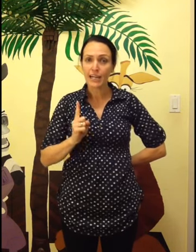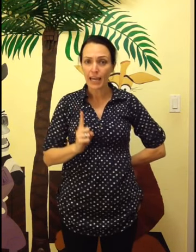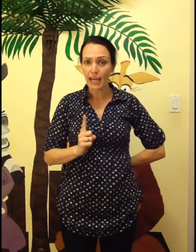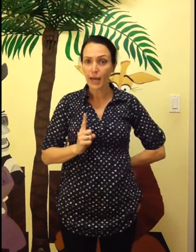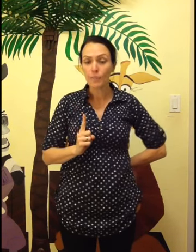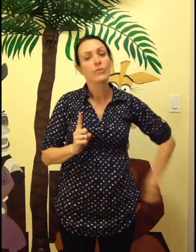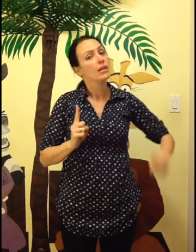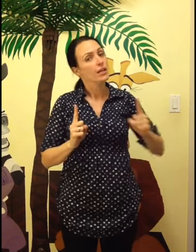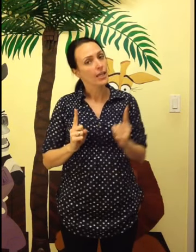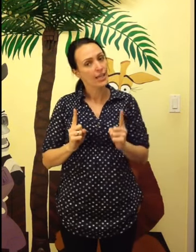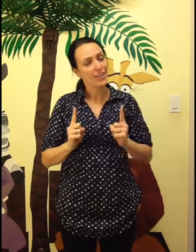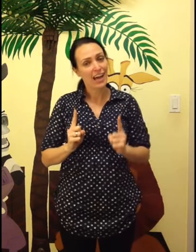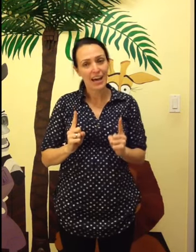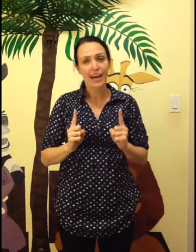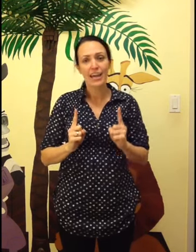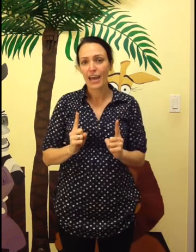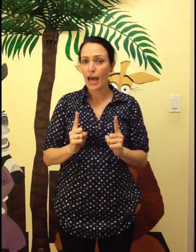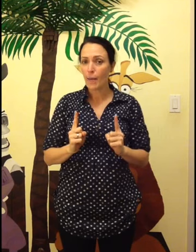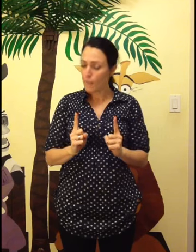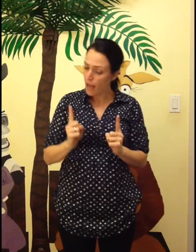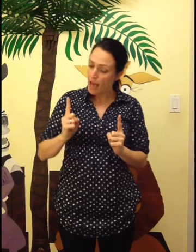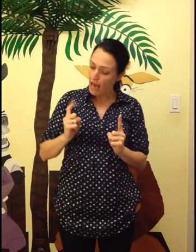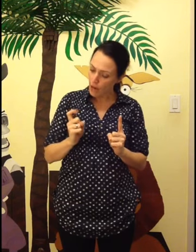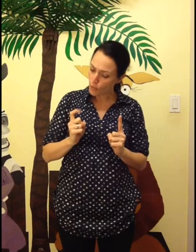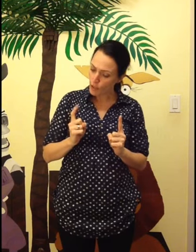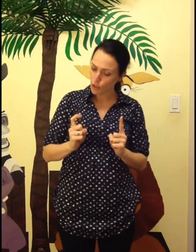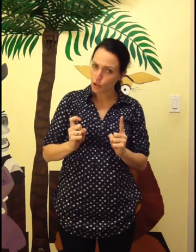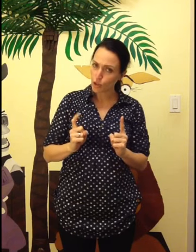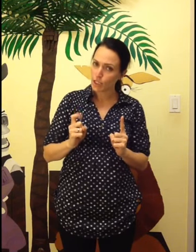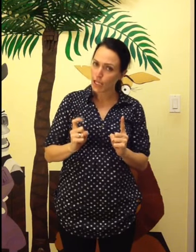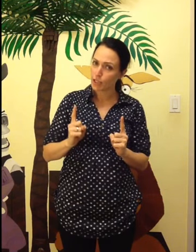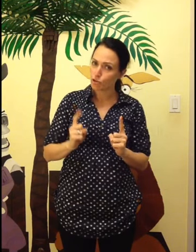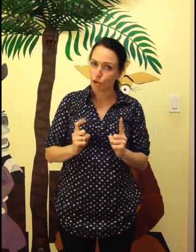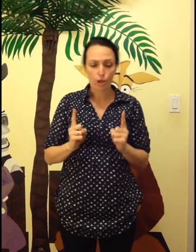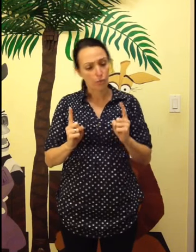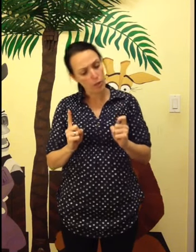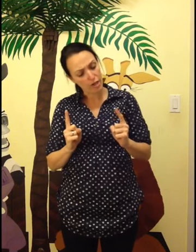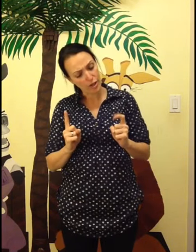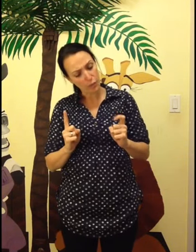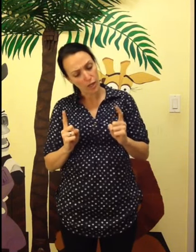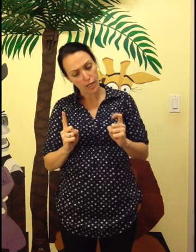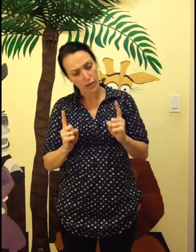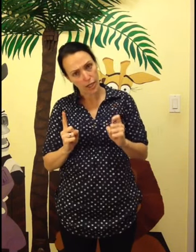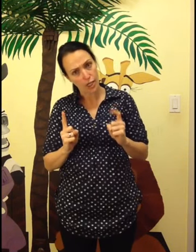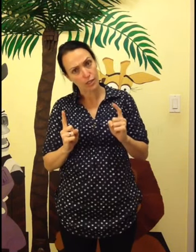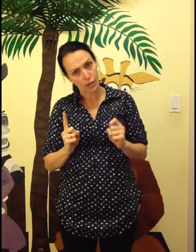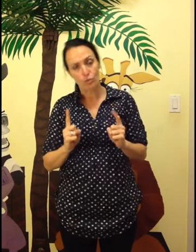am here I am how are you today sir very well I thank you